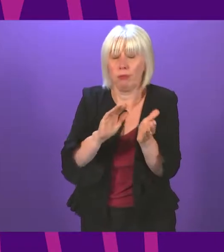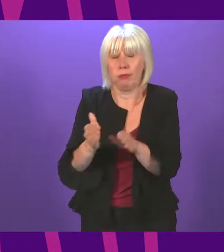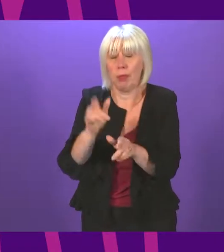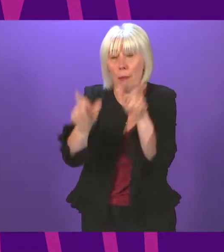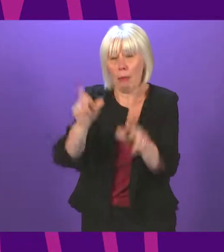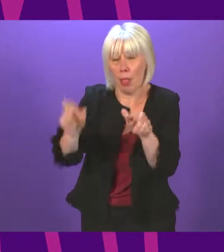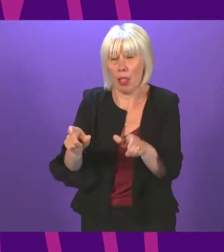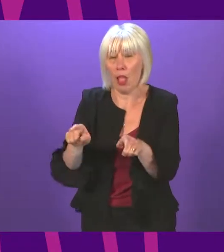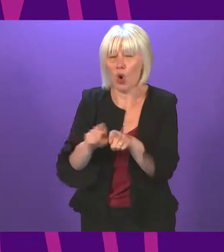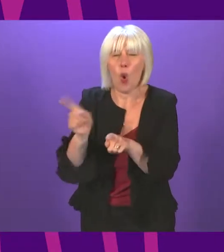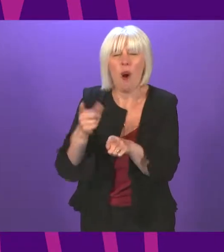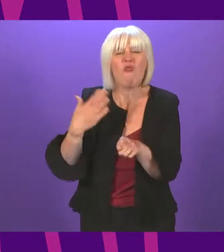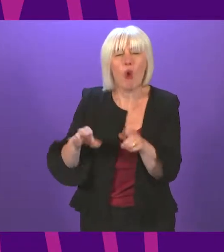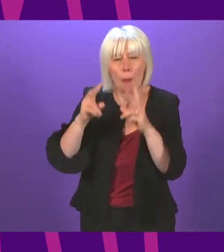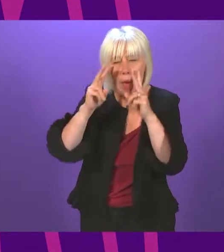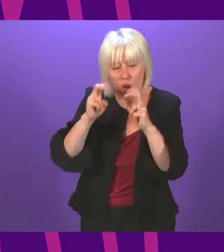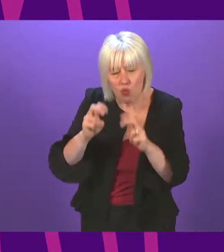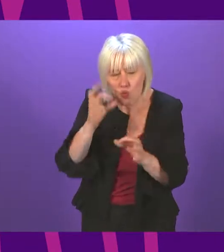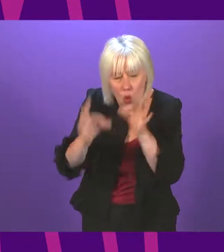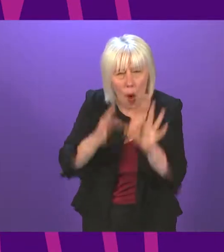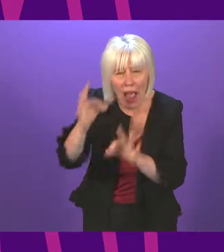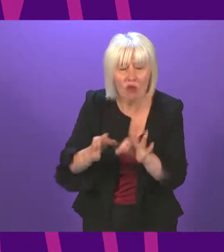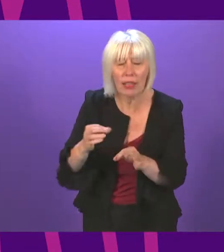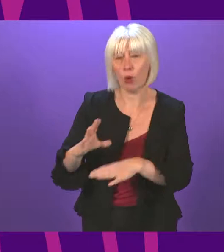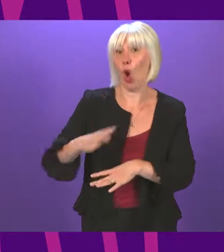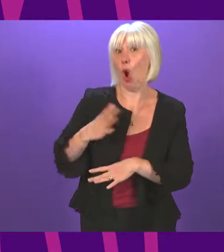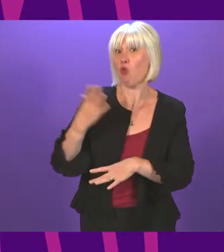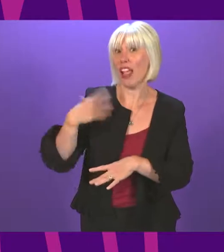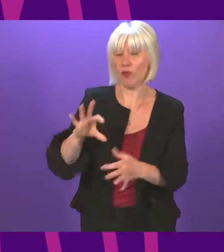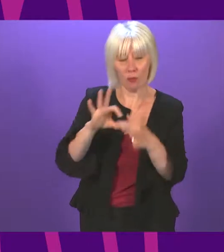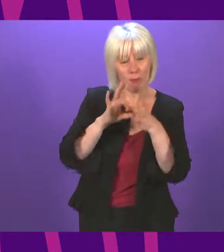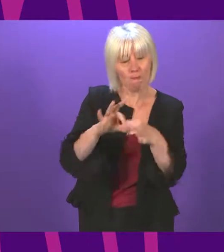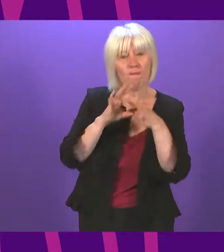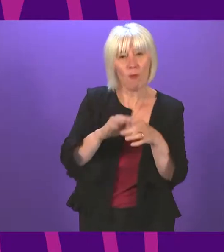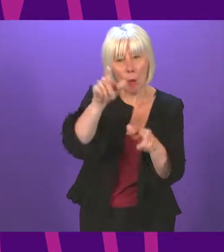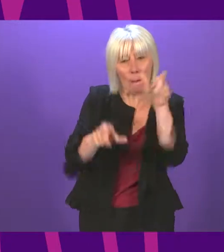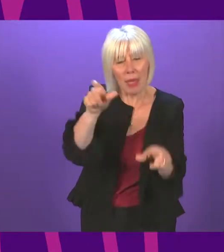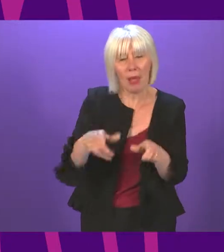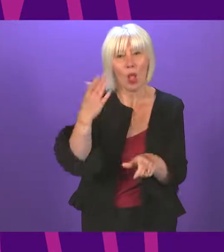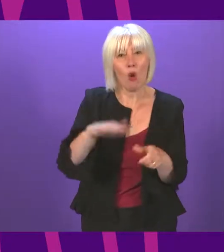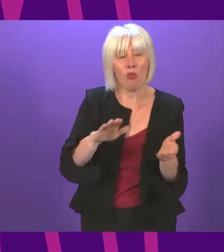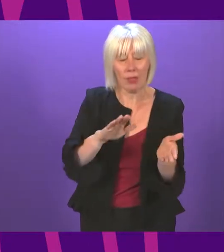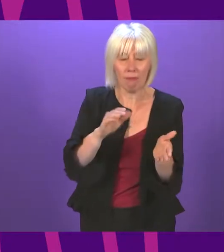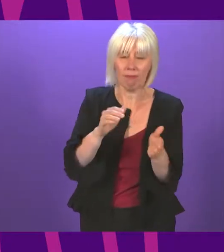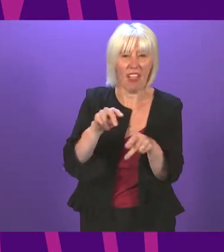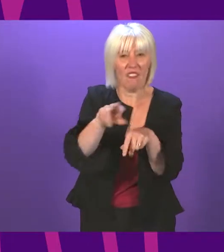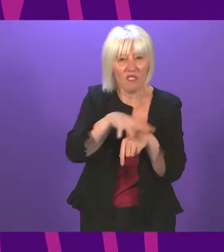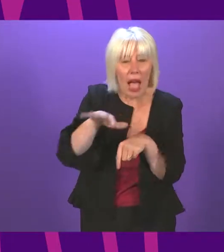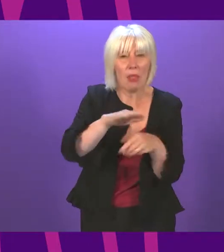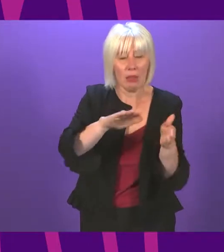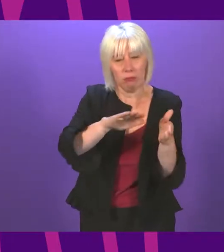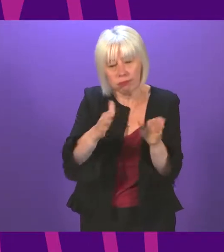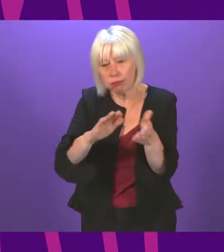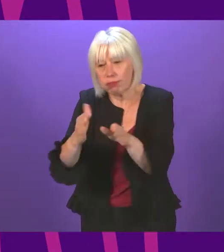inquiry. We have already started engaging with bereaved families who we want to put at the heart of the inquiry and its